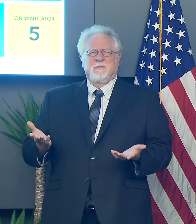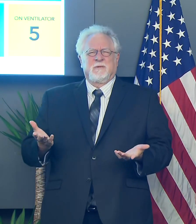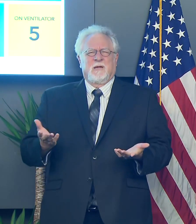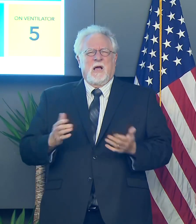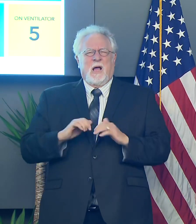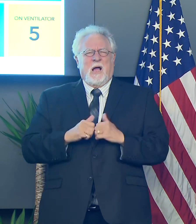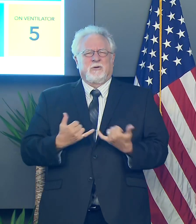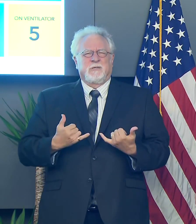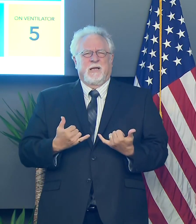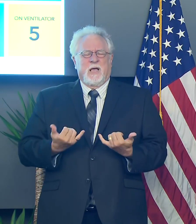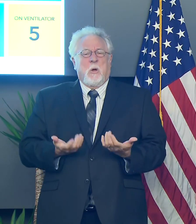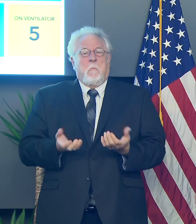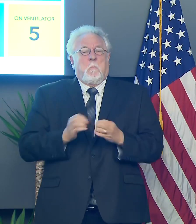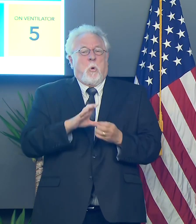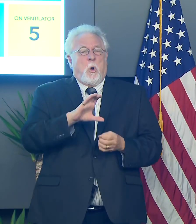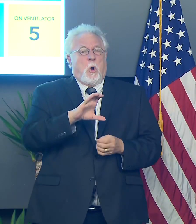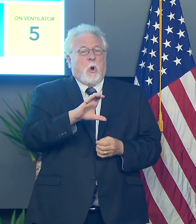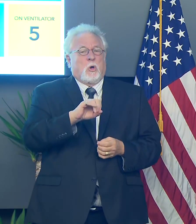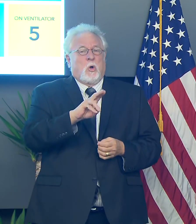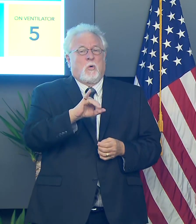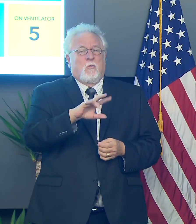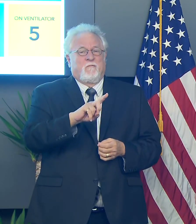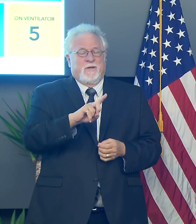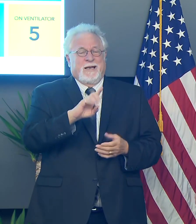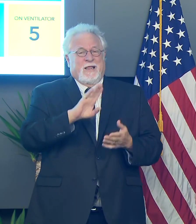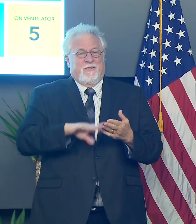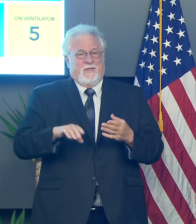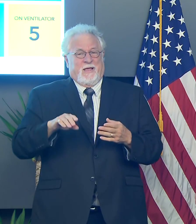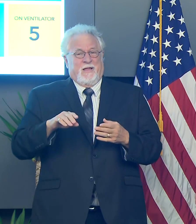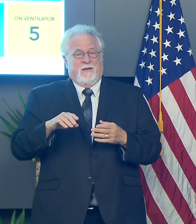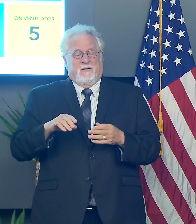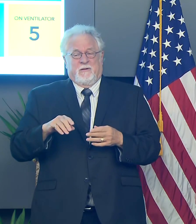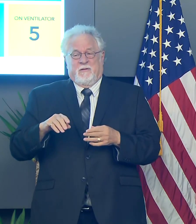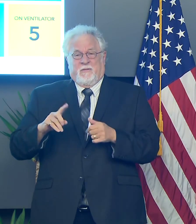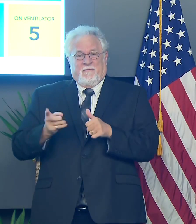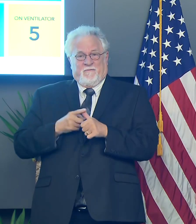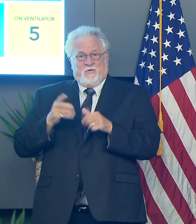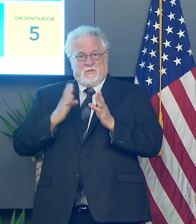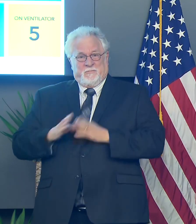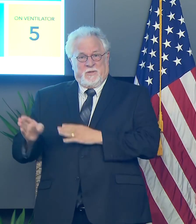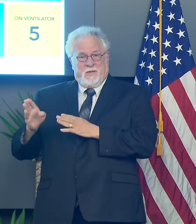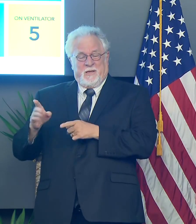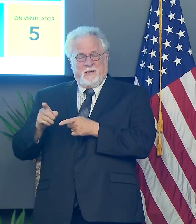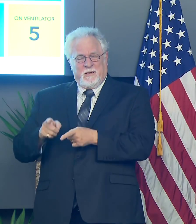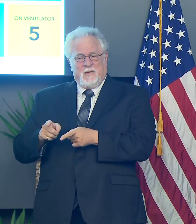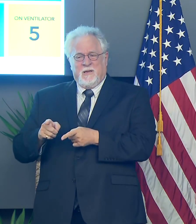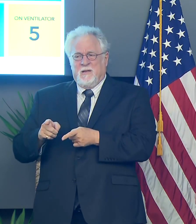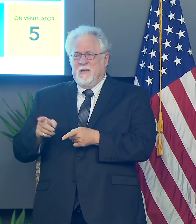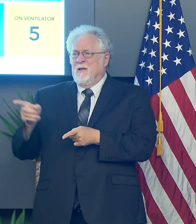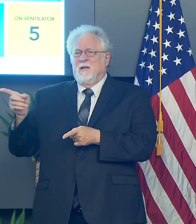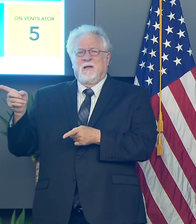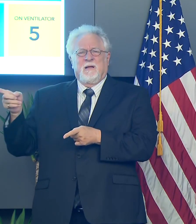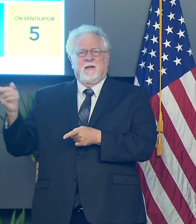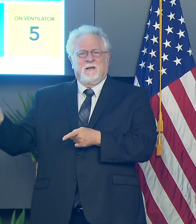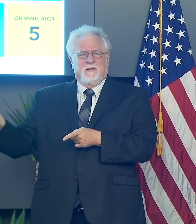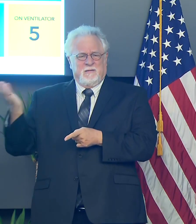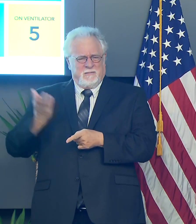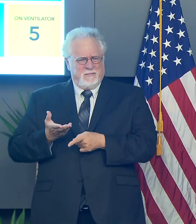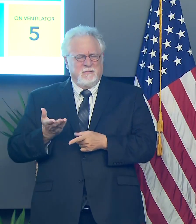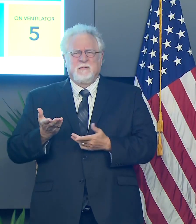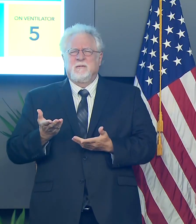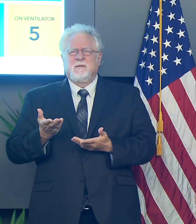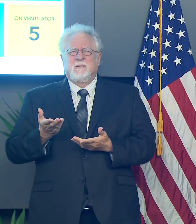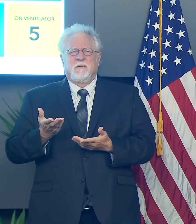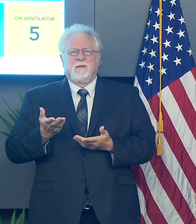today when there's more COVID in Louisiana than there was when we formulated the first plan, that the plan, uh, that, that we present,